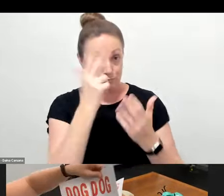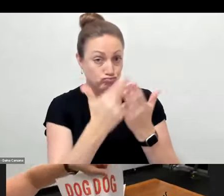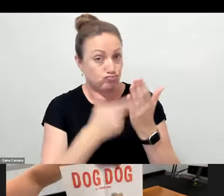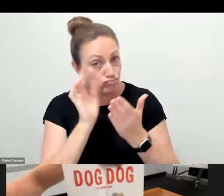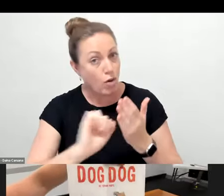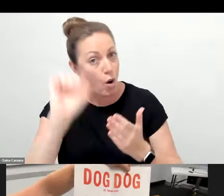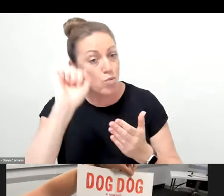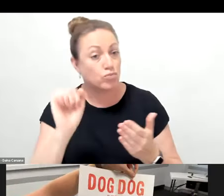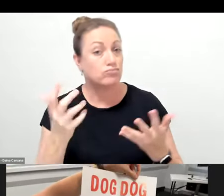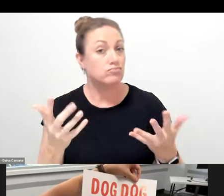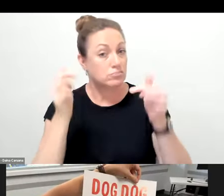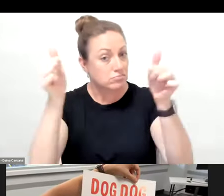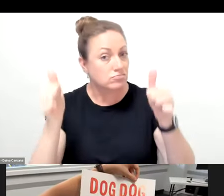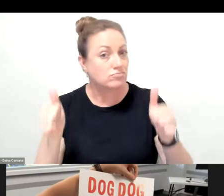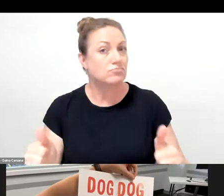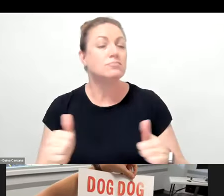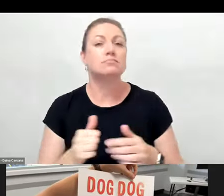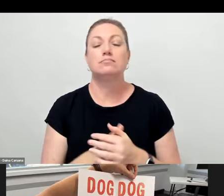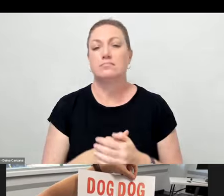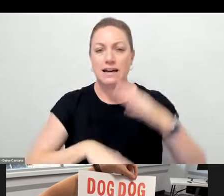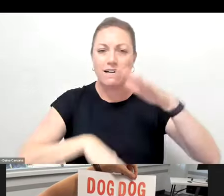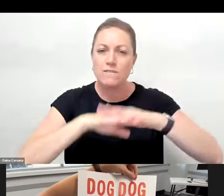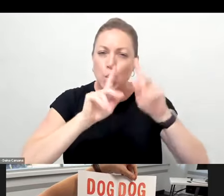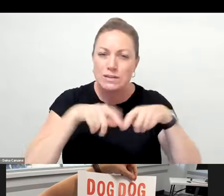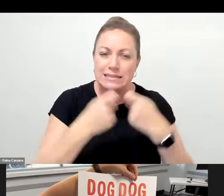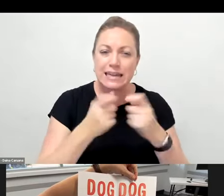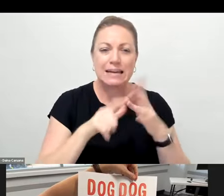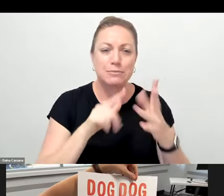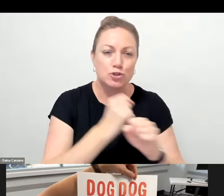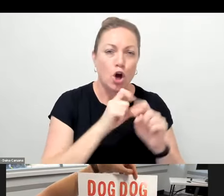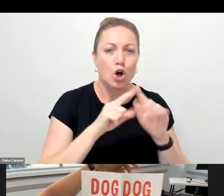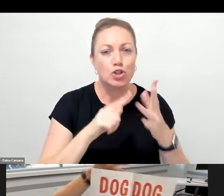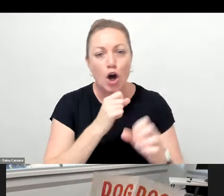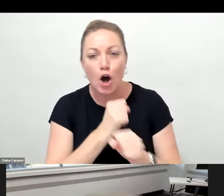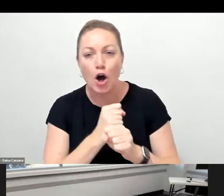own with another one. So here's the full team, Dog Dog by Sarah Hope.